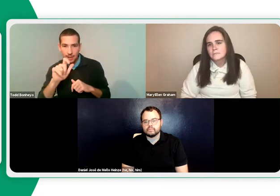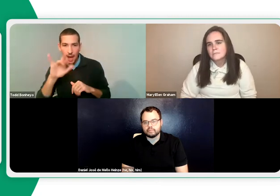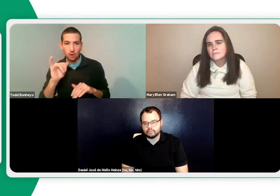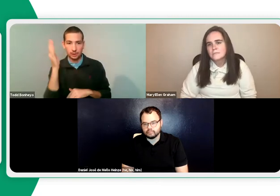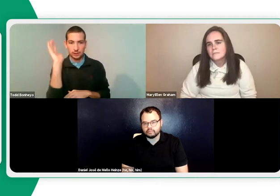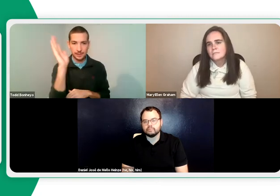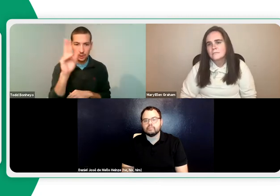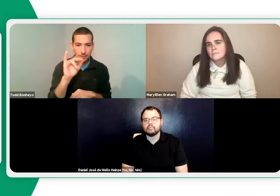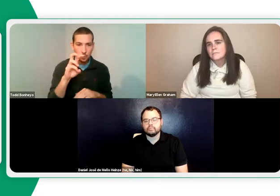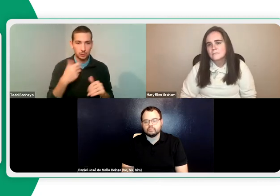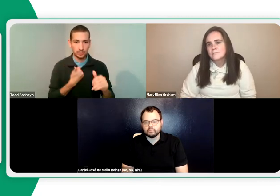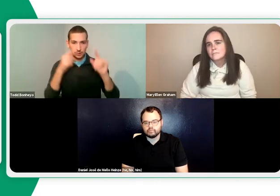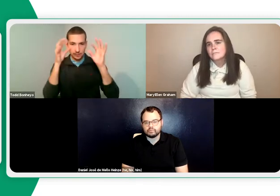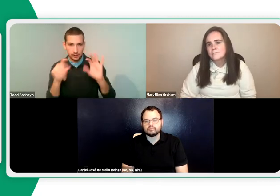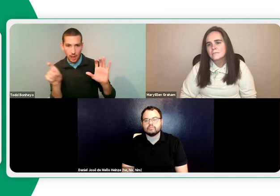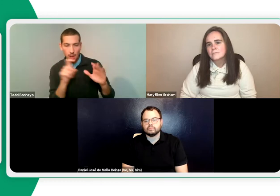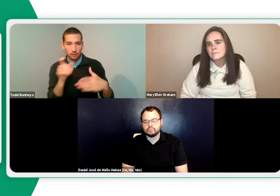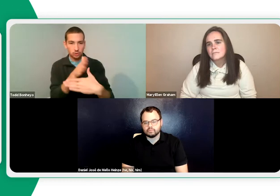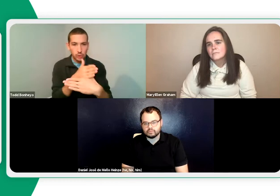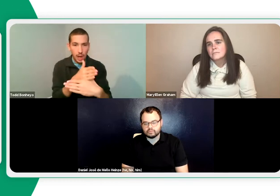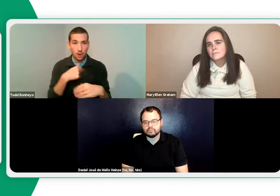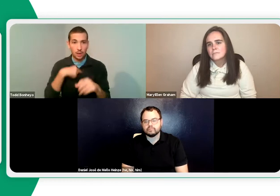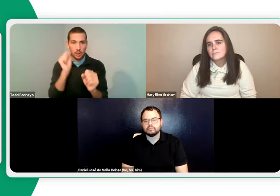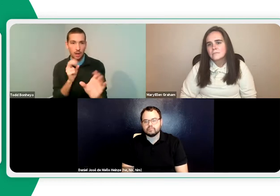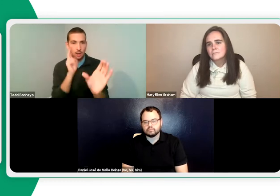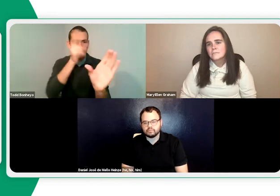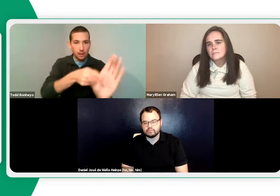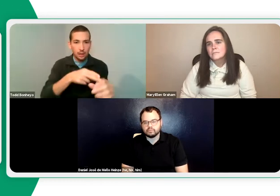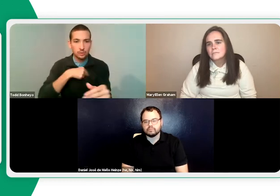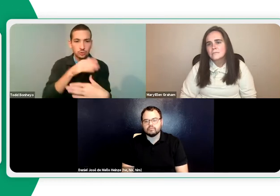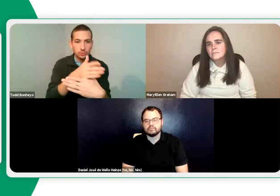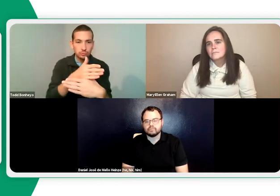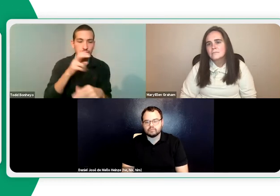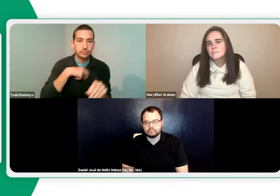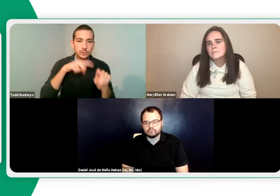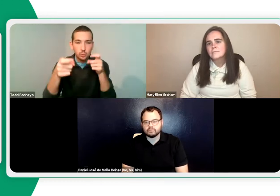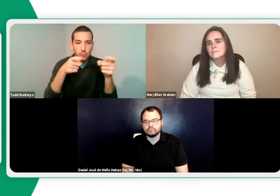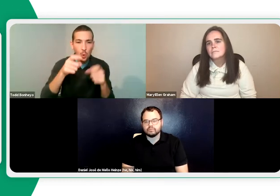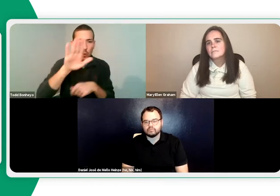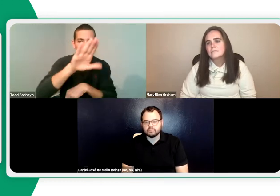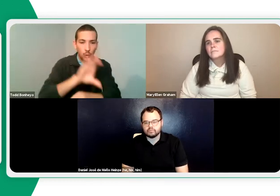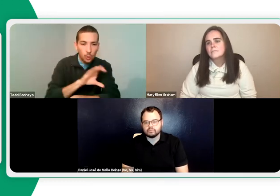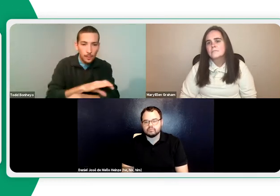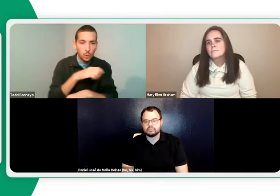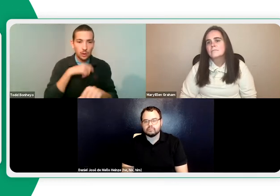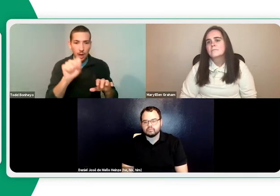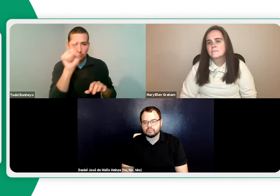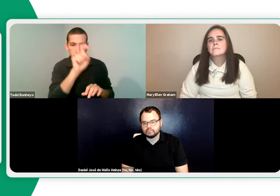the pin feature, the gallery view, the speaker view. So one has a lot of options as to how to participate in a meeting. One can also